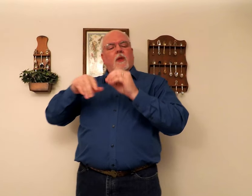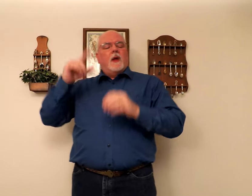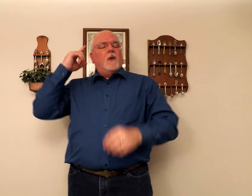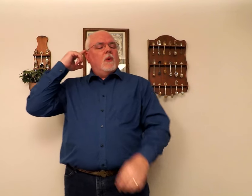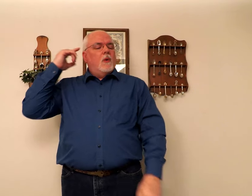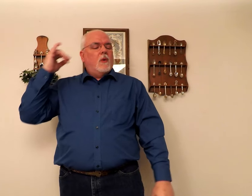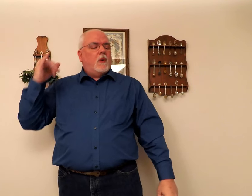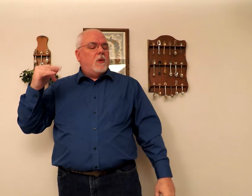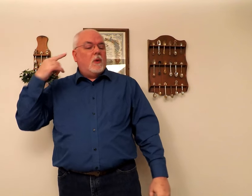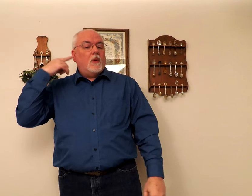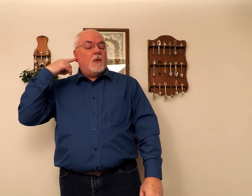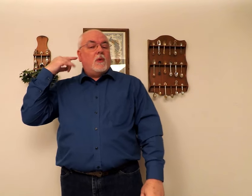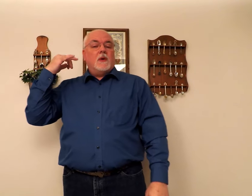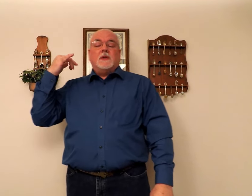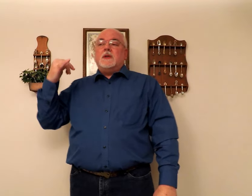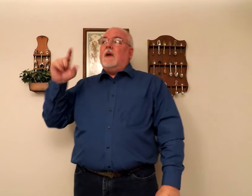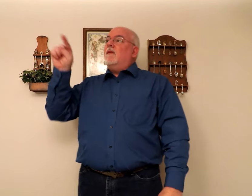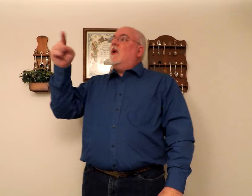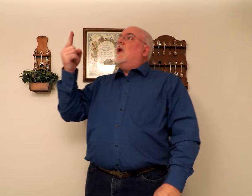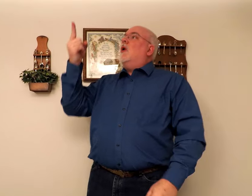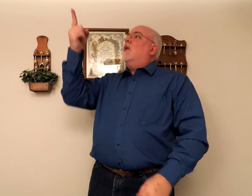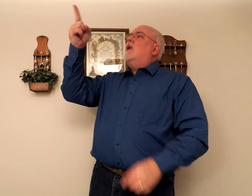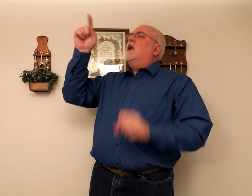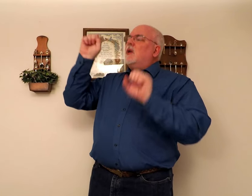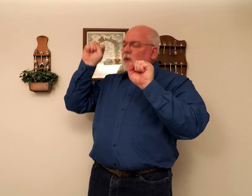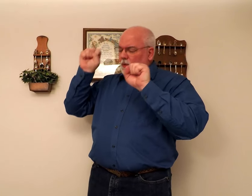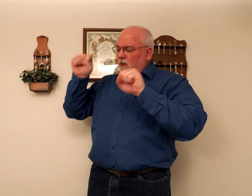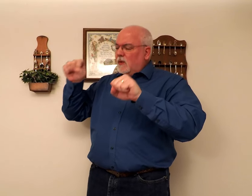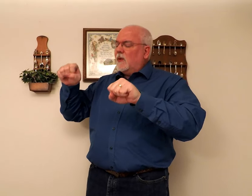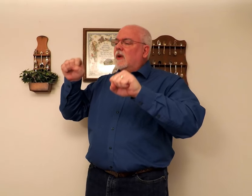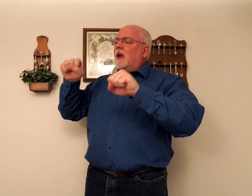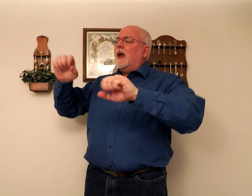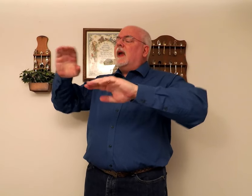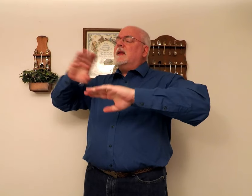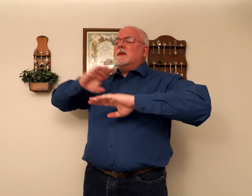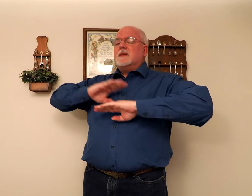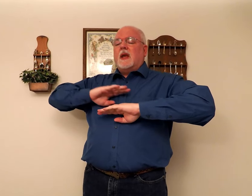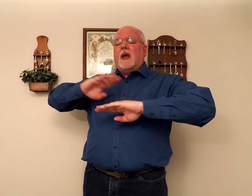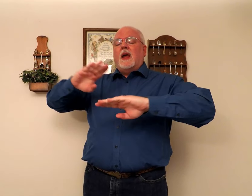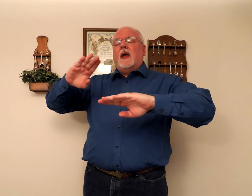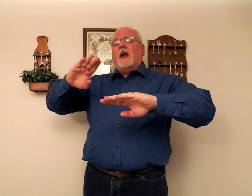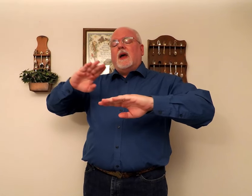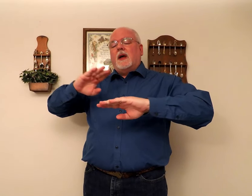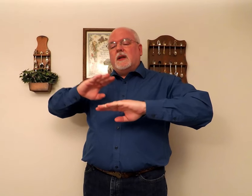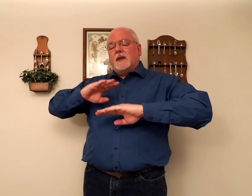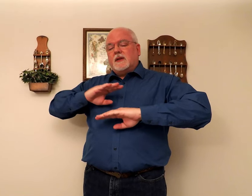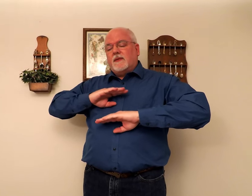than gold or silver. Only you can satisfy.